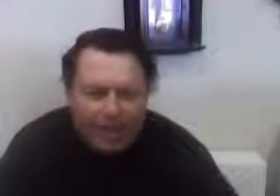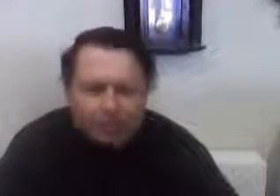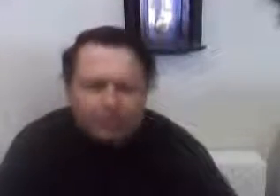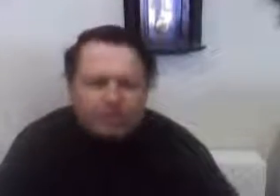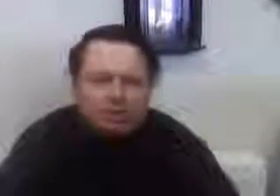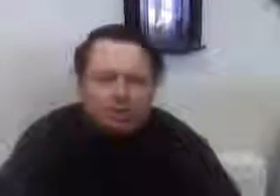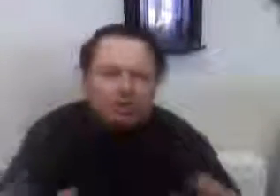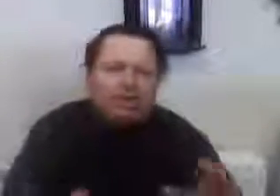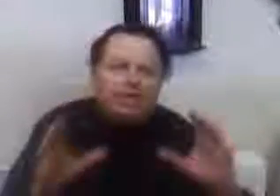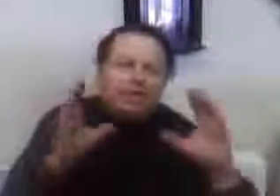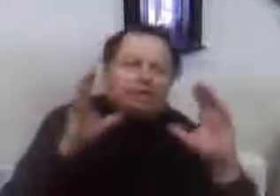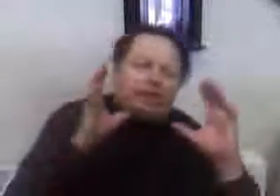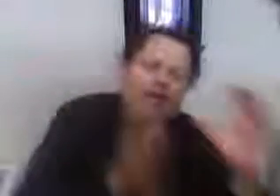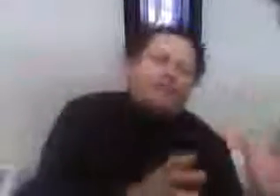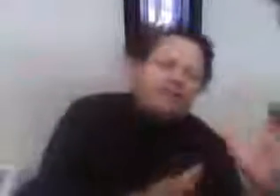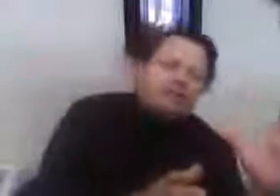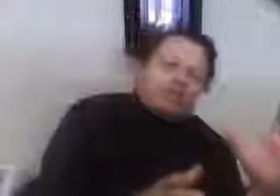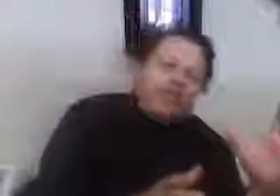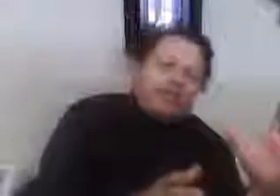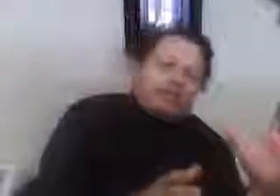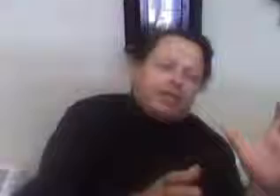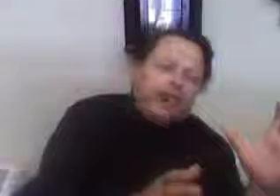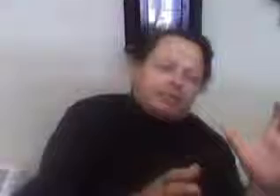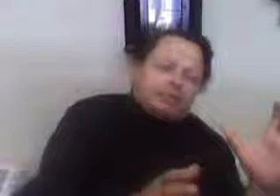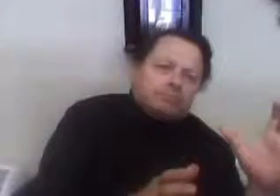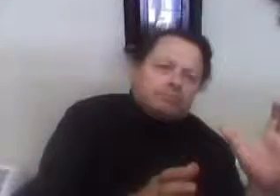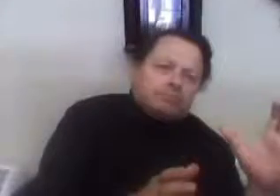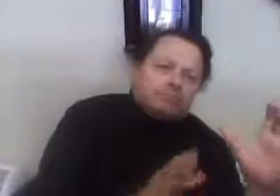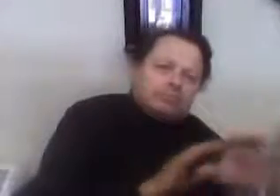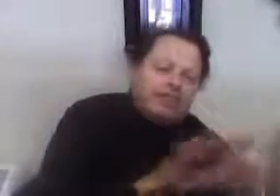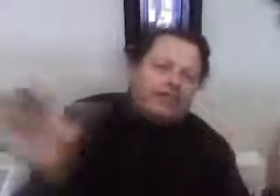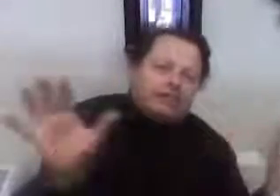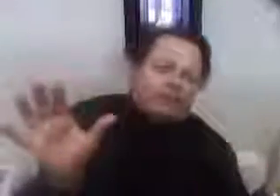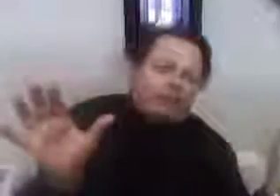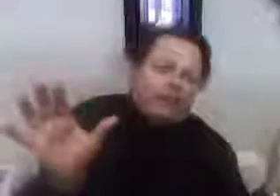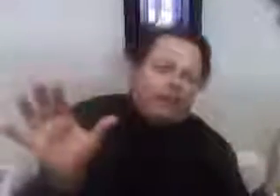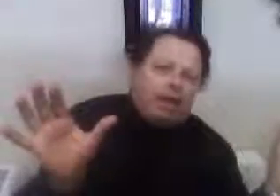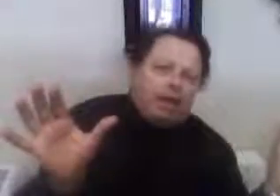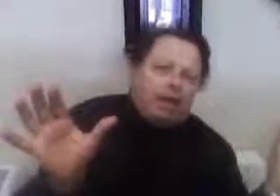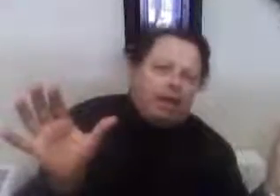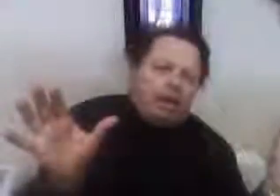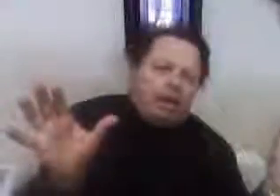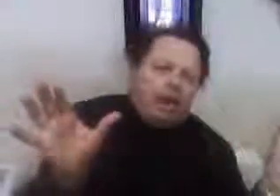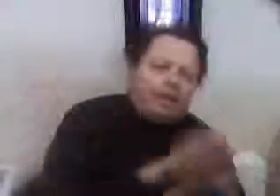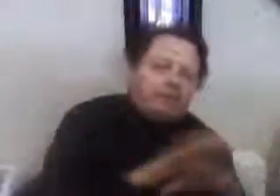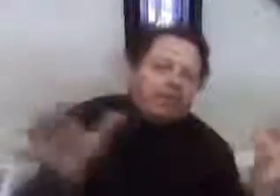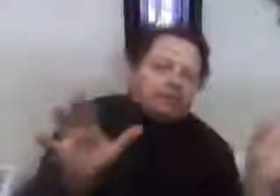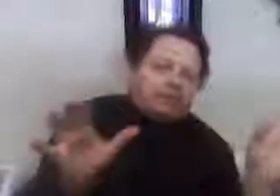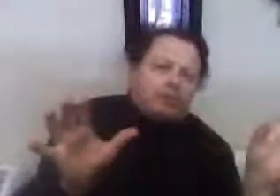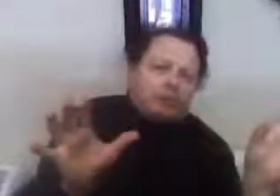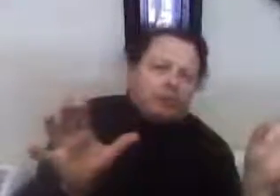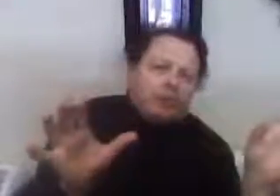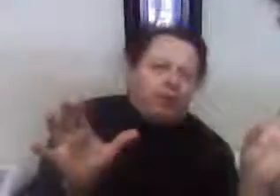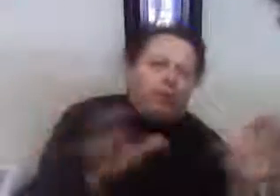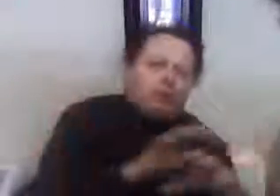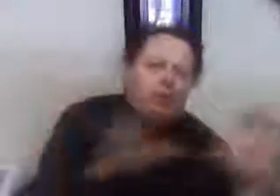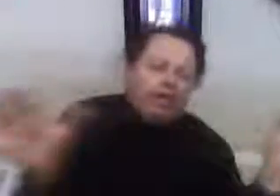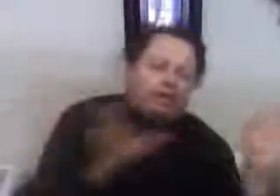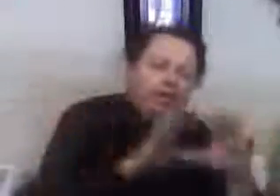Capitalism believes everything should stay at the top. That's it. I am the object of the world. We are the